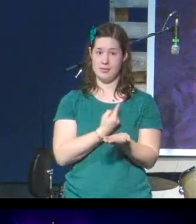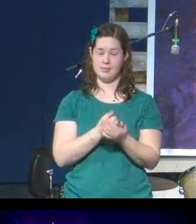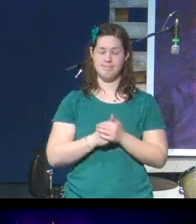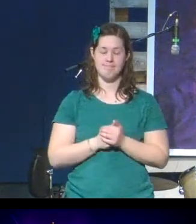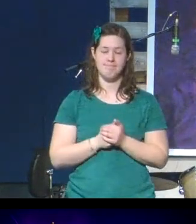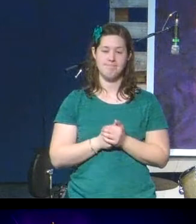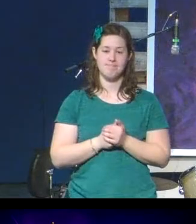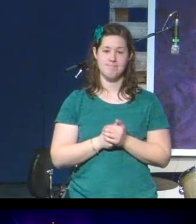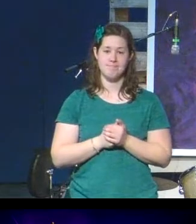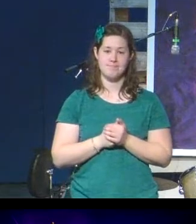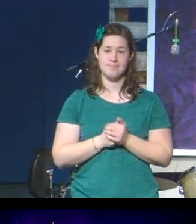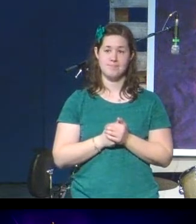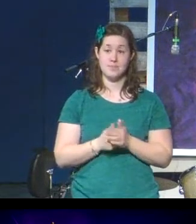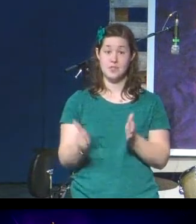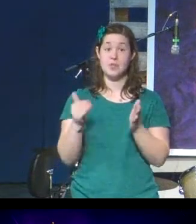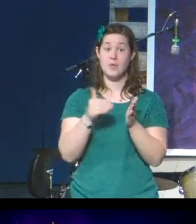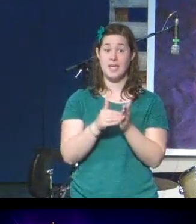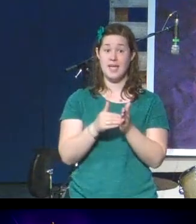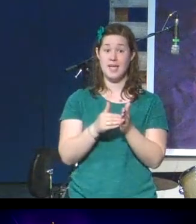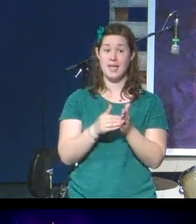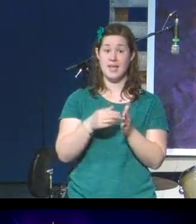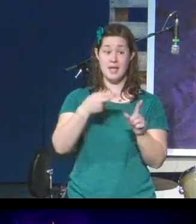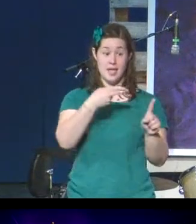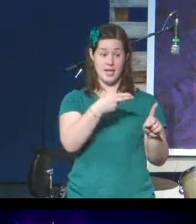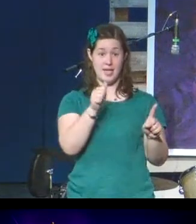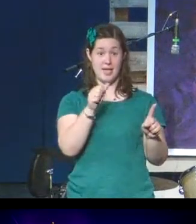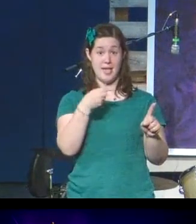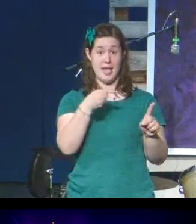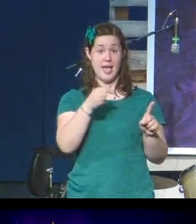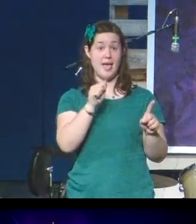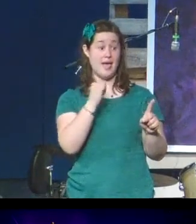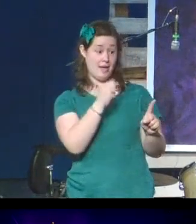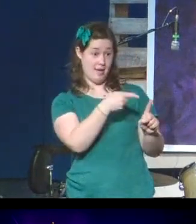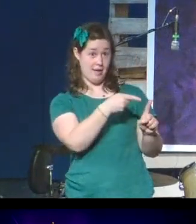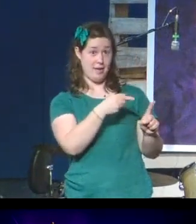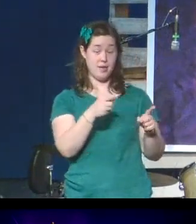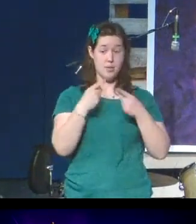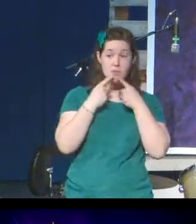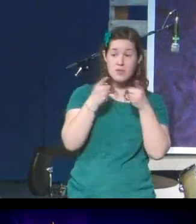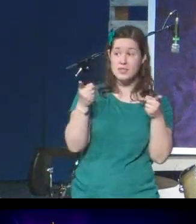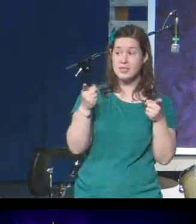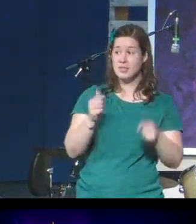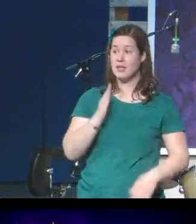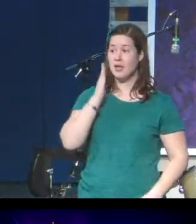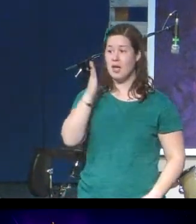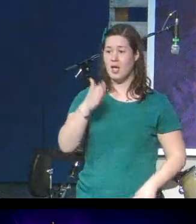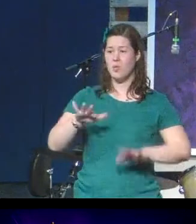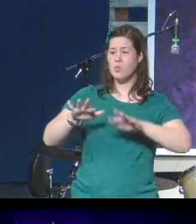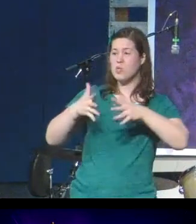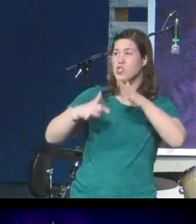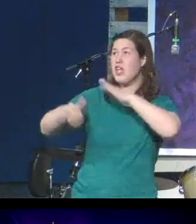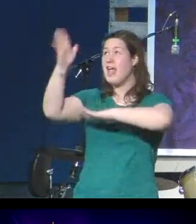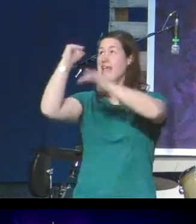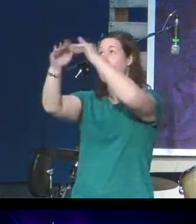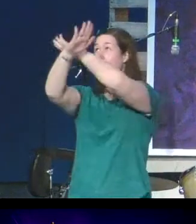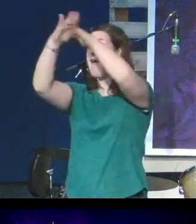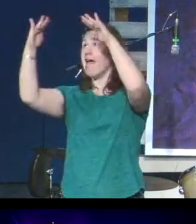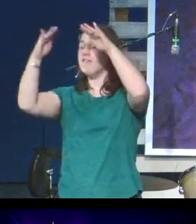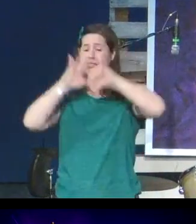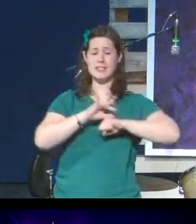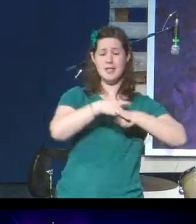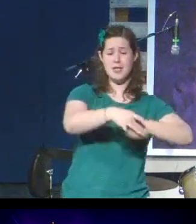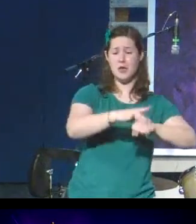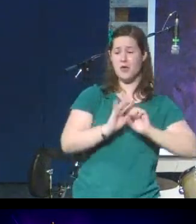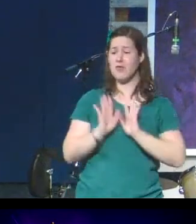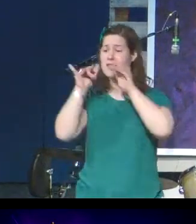Once again, Haggai professes, in a little while, I will shake the heavens and the earth and the sea and the dry land.